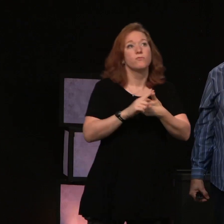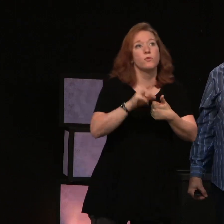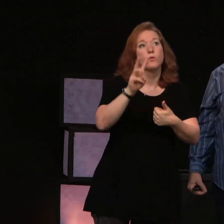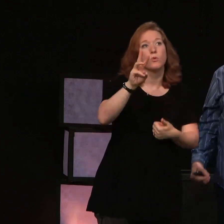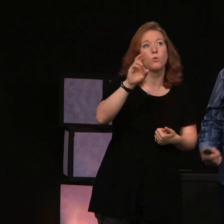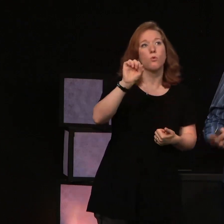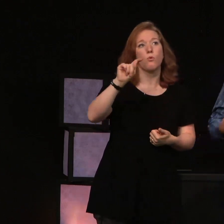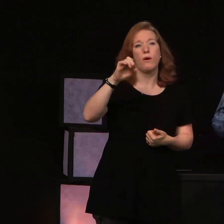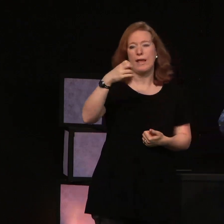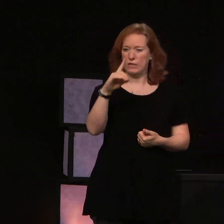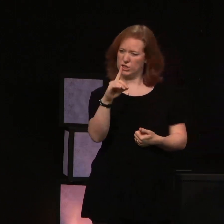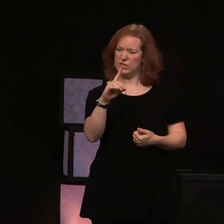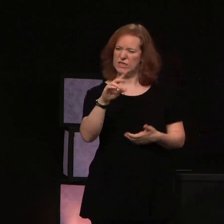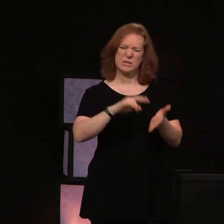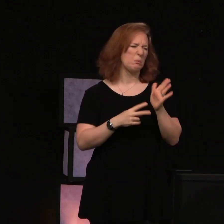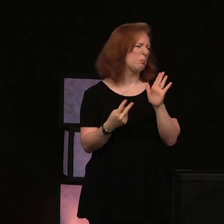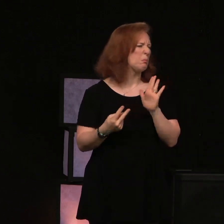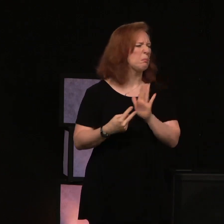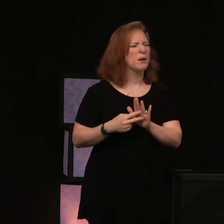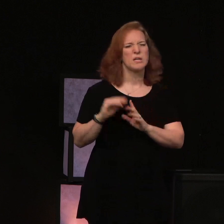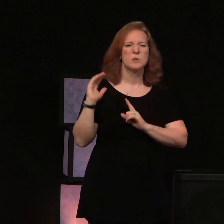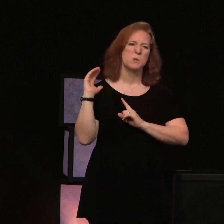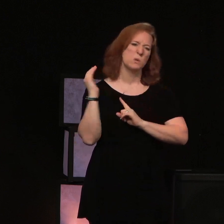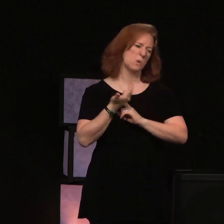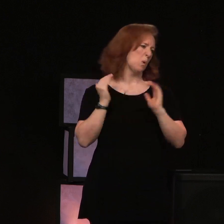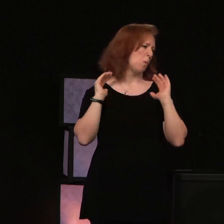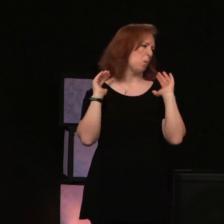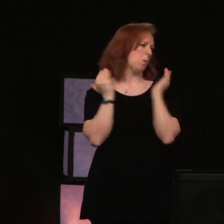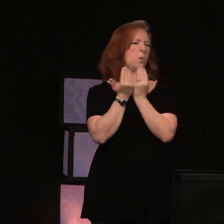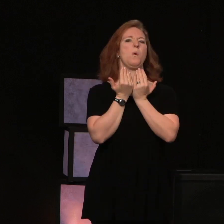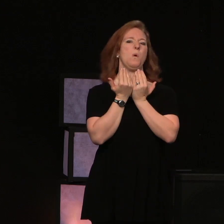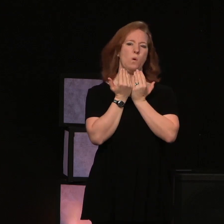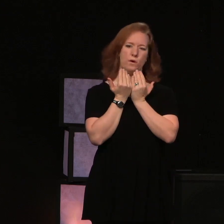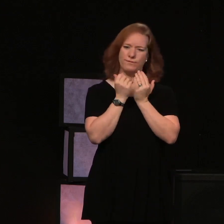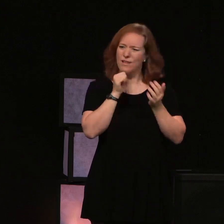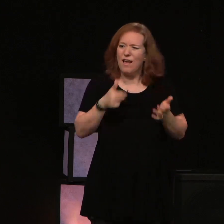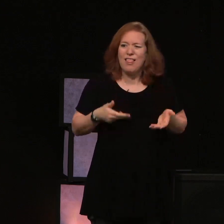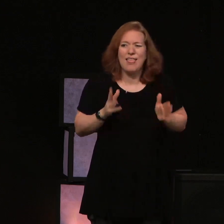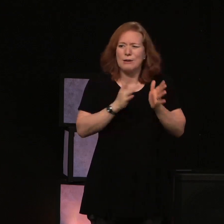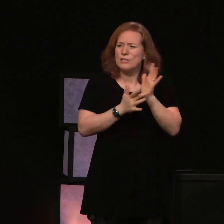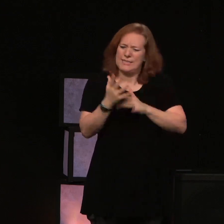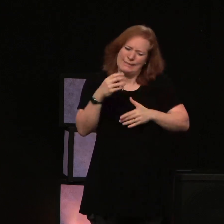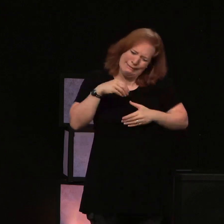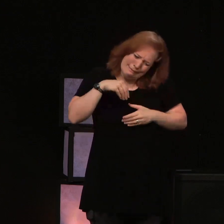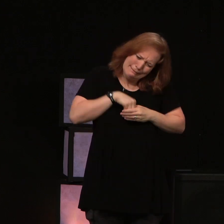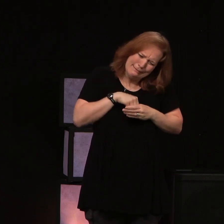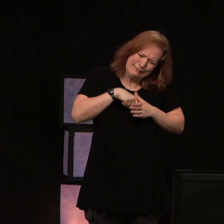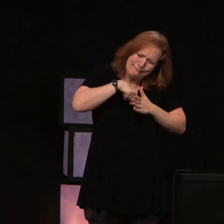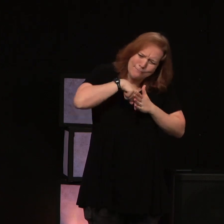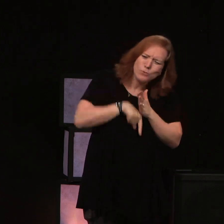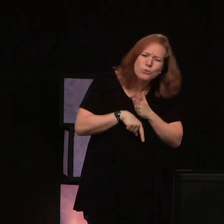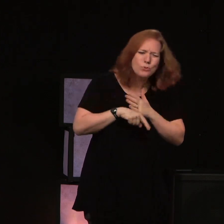a heart that's calloused over, that we're not allowing him into that most